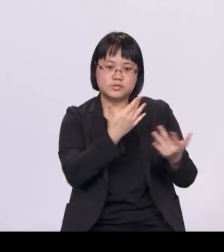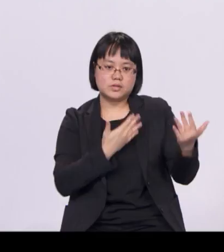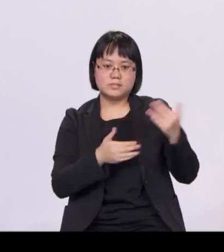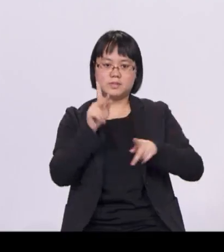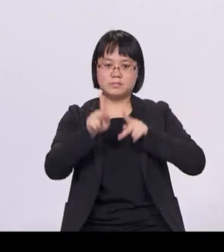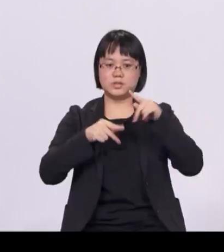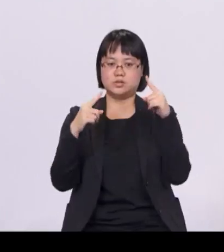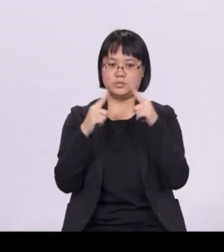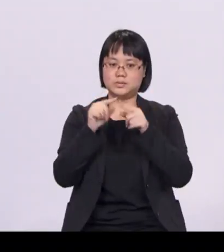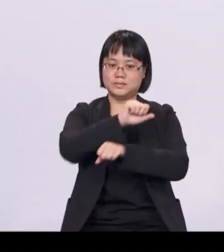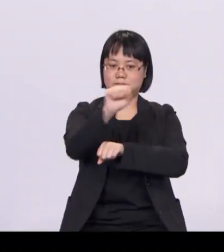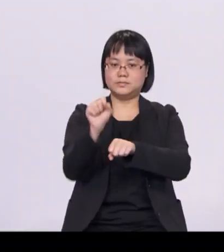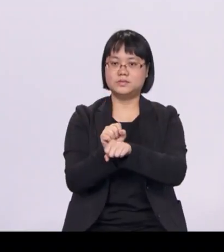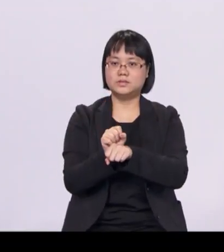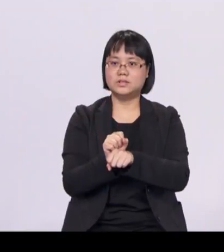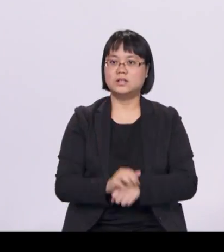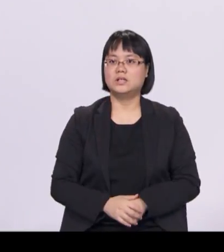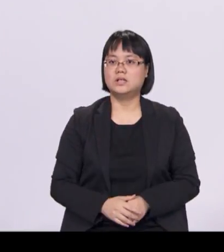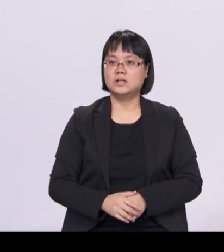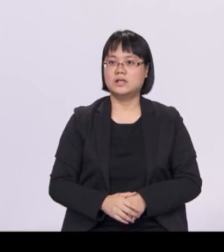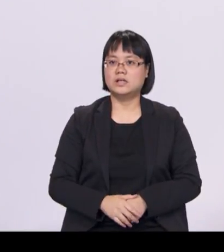Even otters have returned to our waterways.